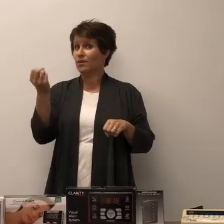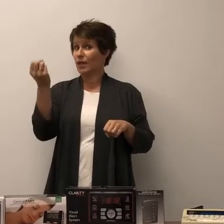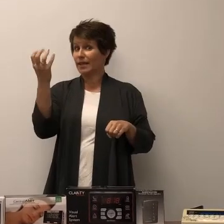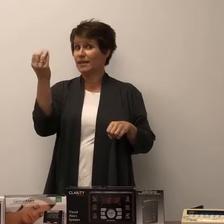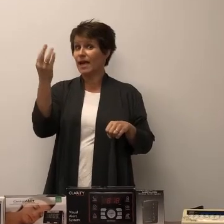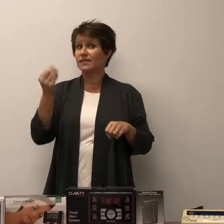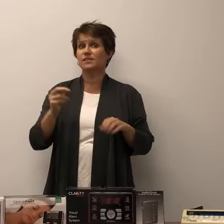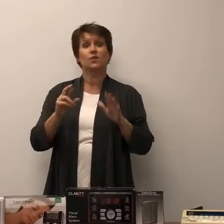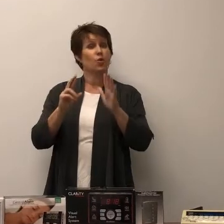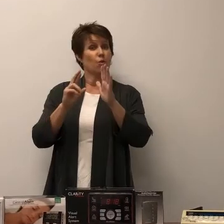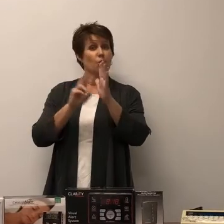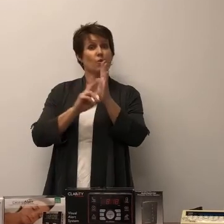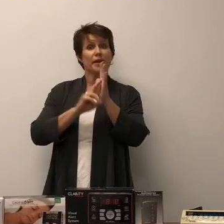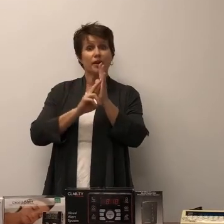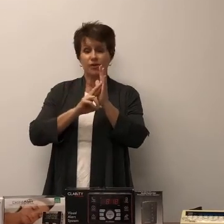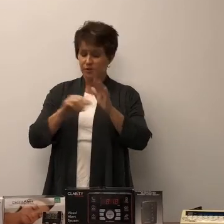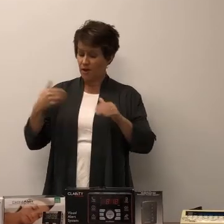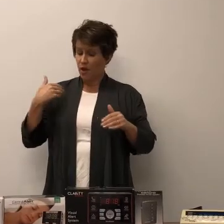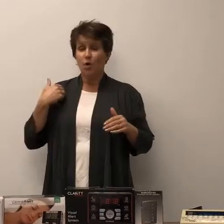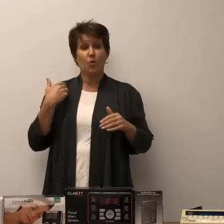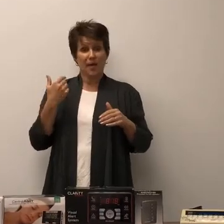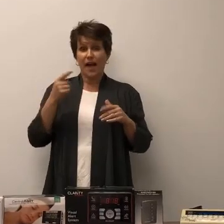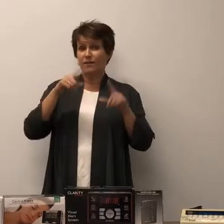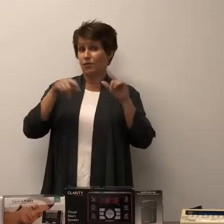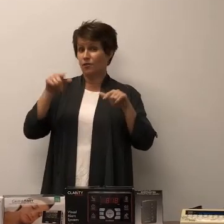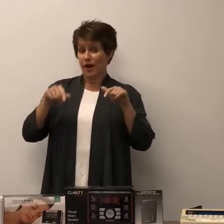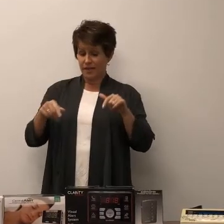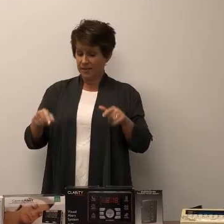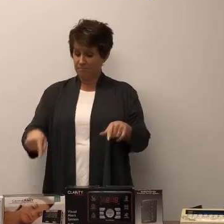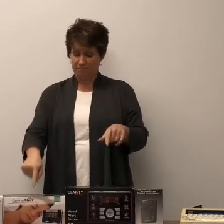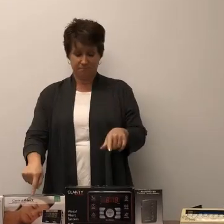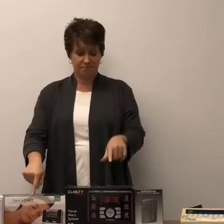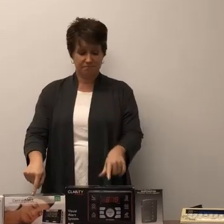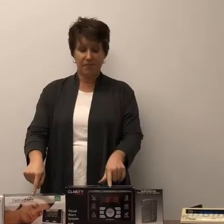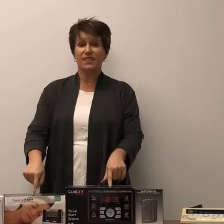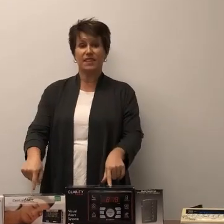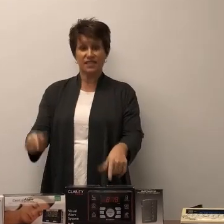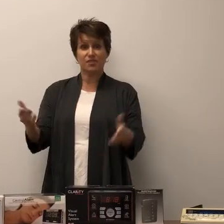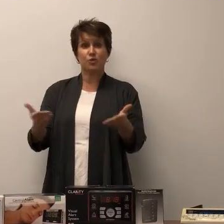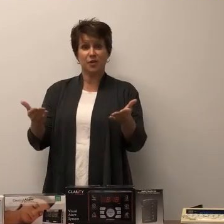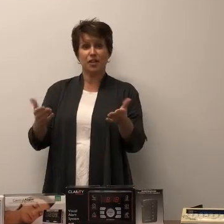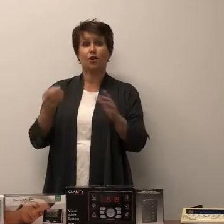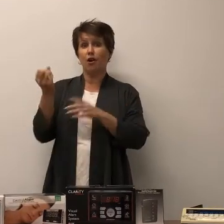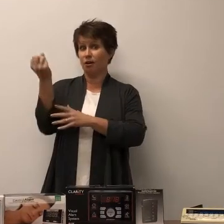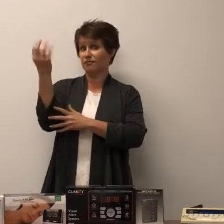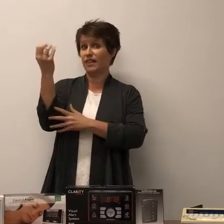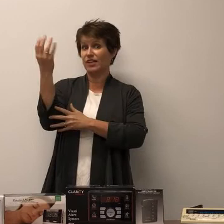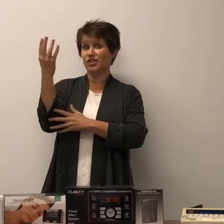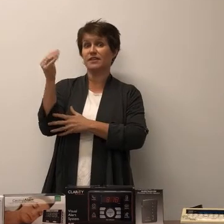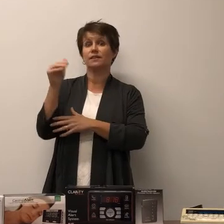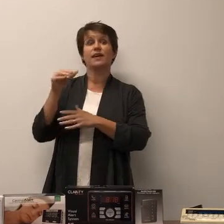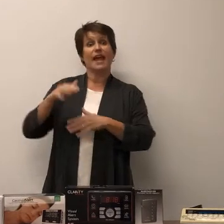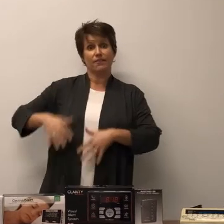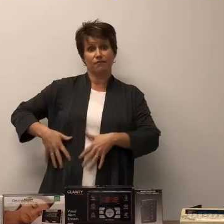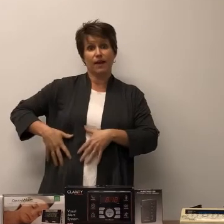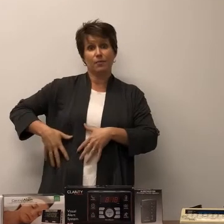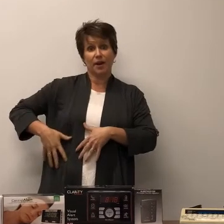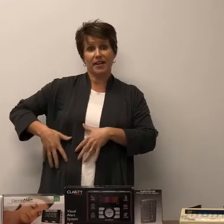what lights or ringers, we have a variety. These two here are flashing and vibrating